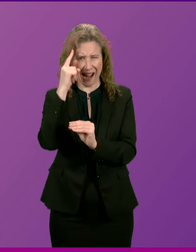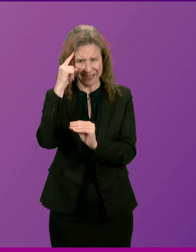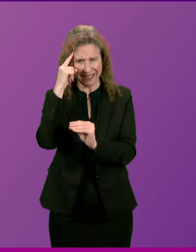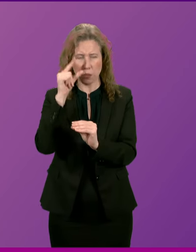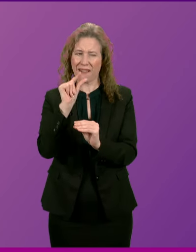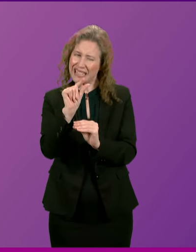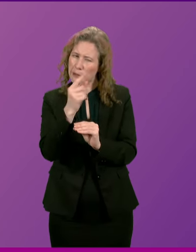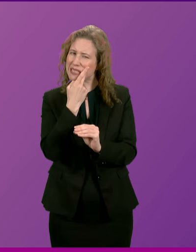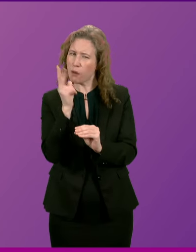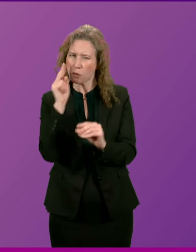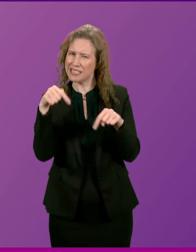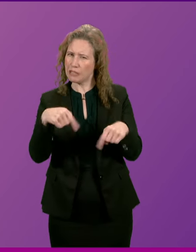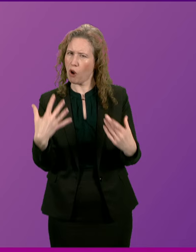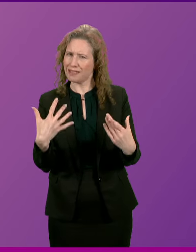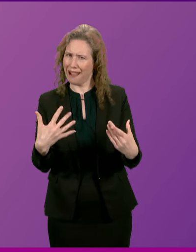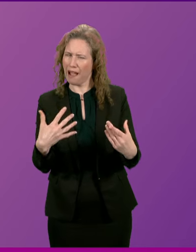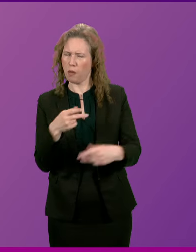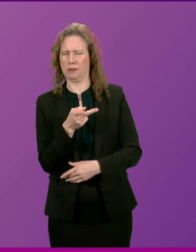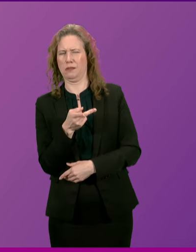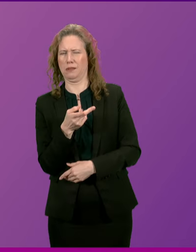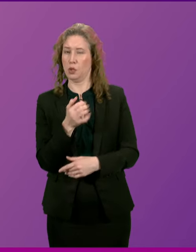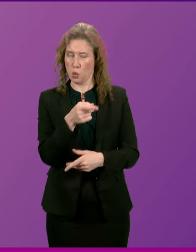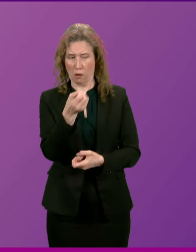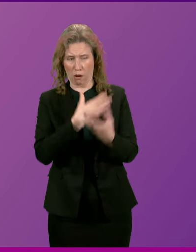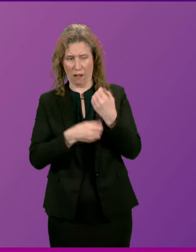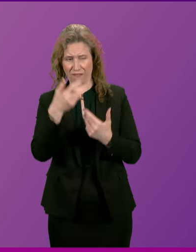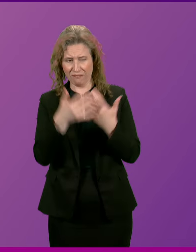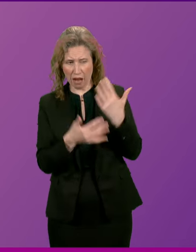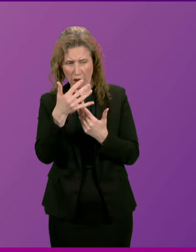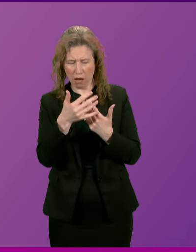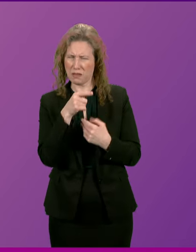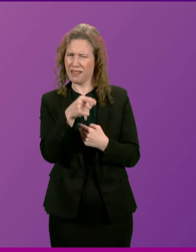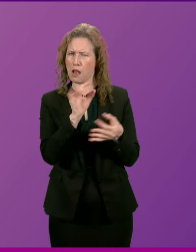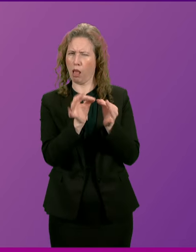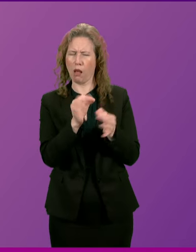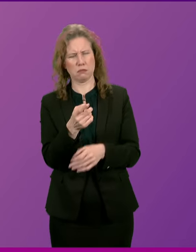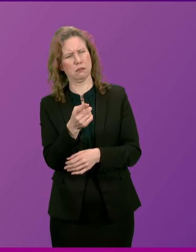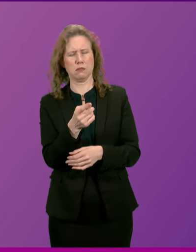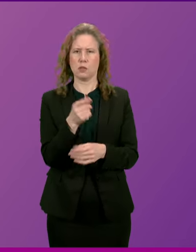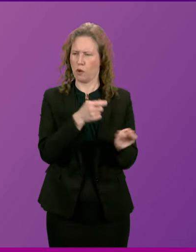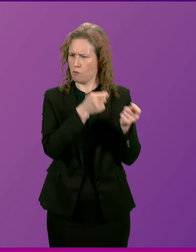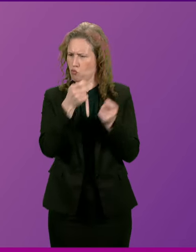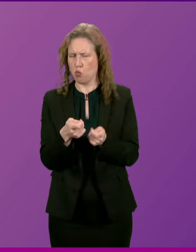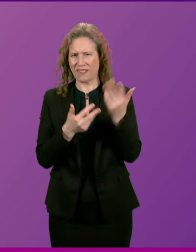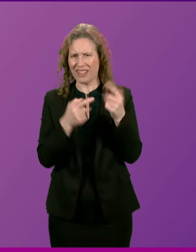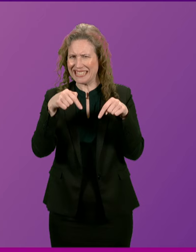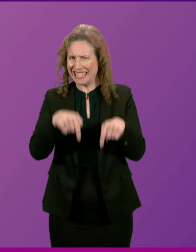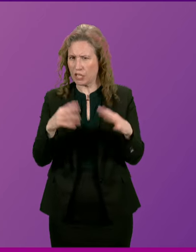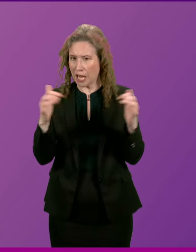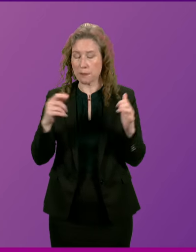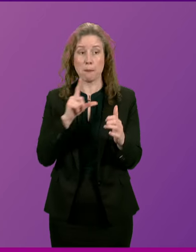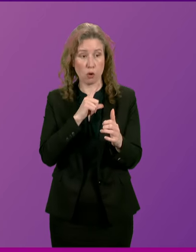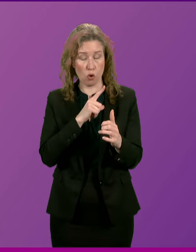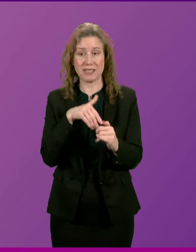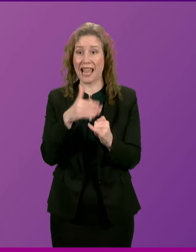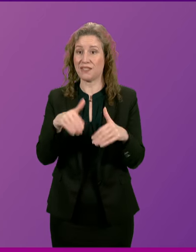air of hypocrisy right now in terms of the figures that Jackie Bailey has come to this chamber with. Because at the end of